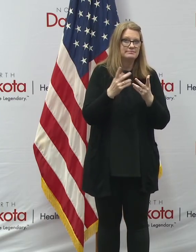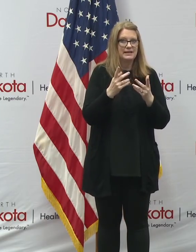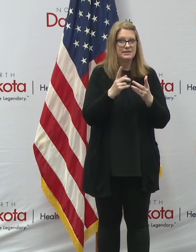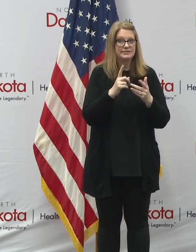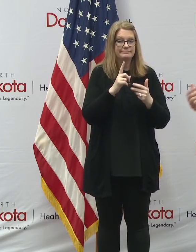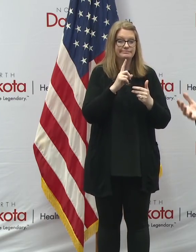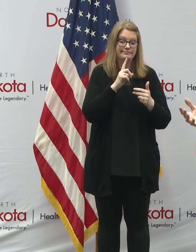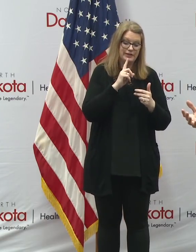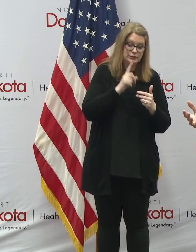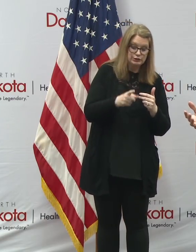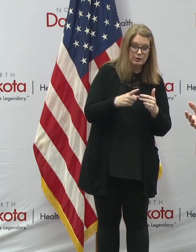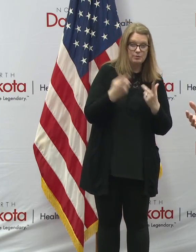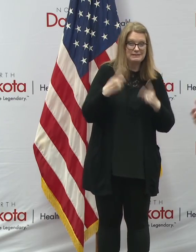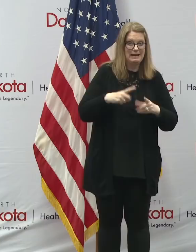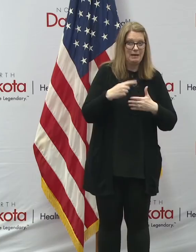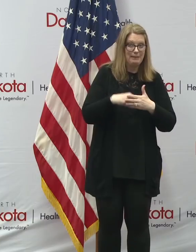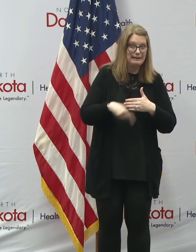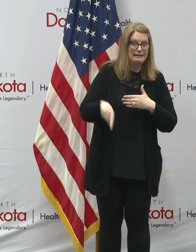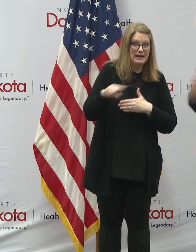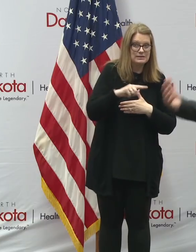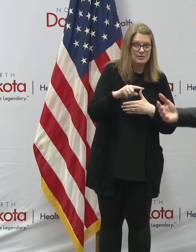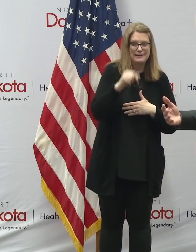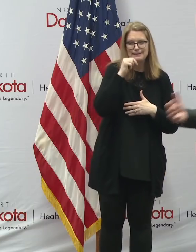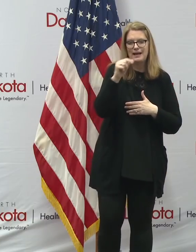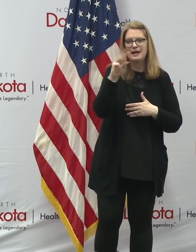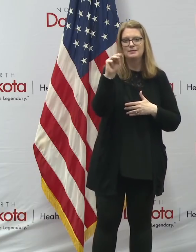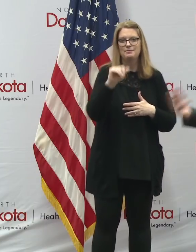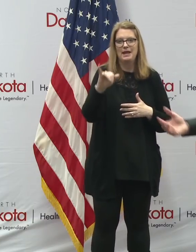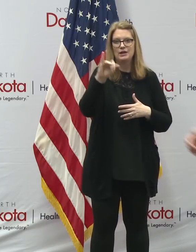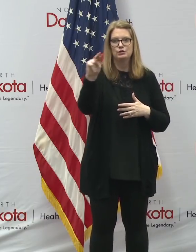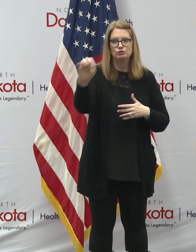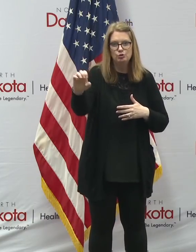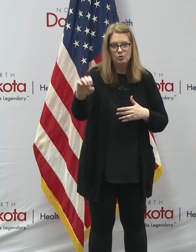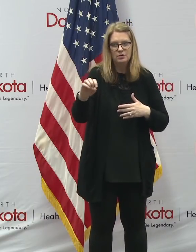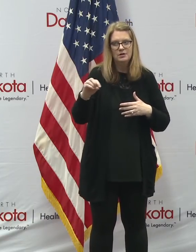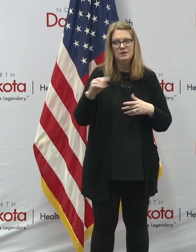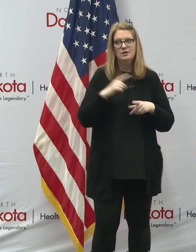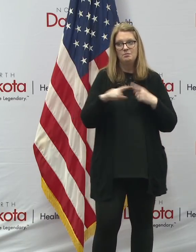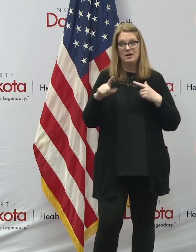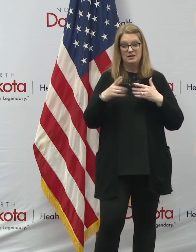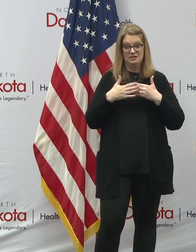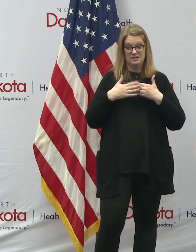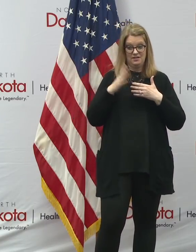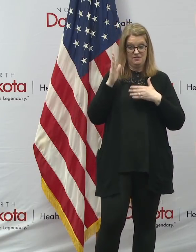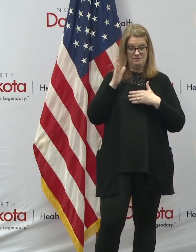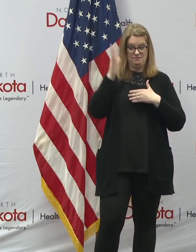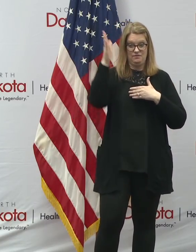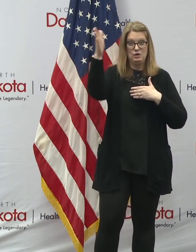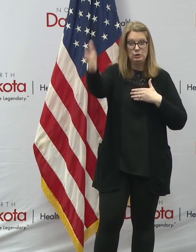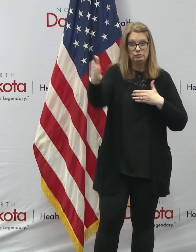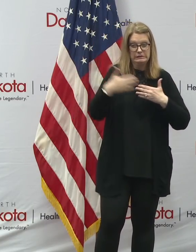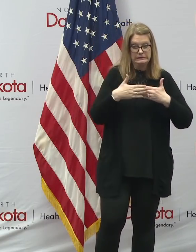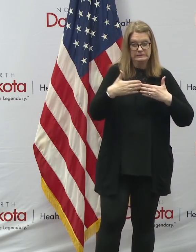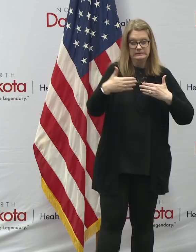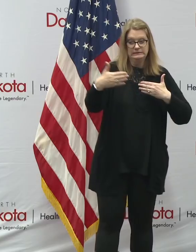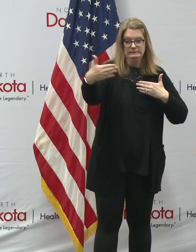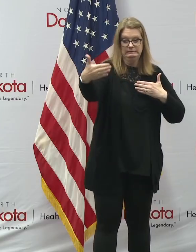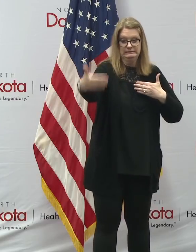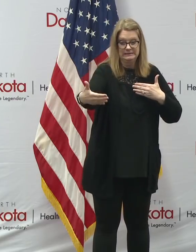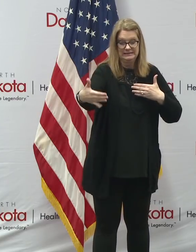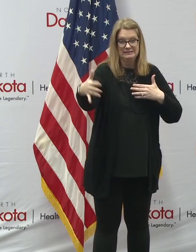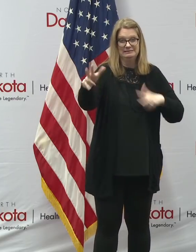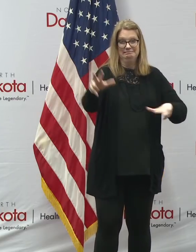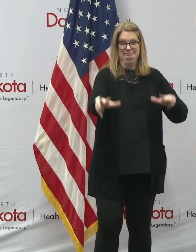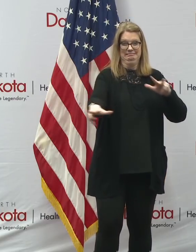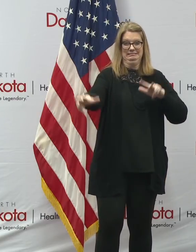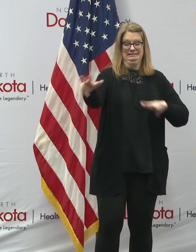going to be what's going to happen in May or June. I mean, the further you go out, the increased amount of uncertainty. But we will know a lot more